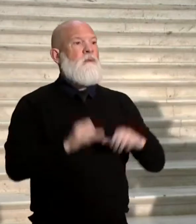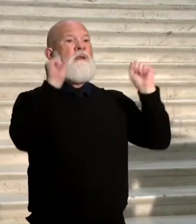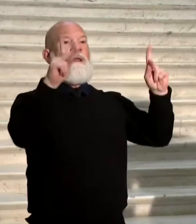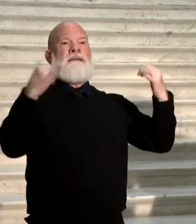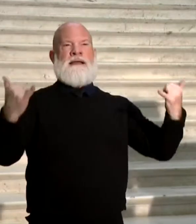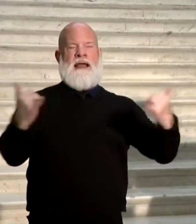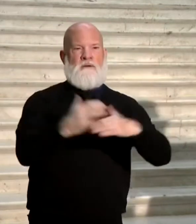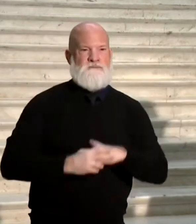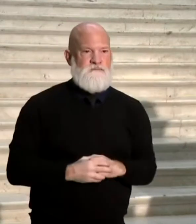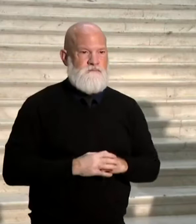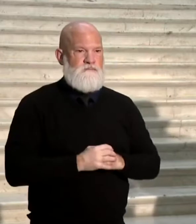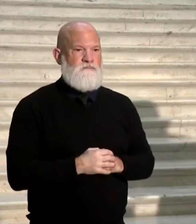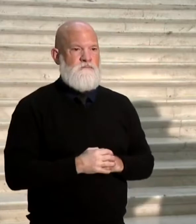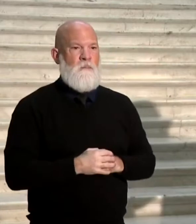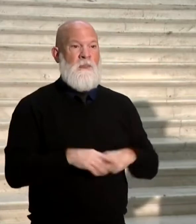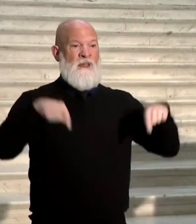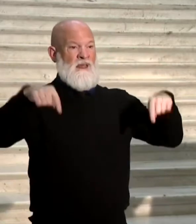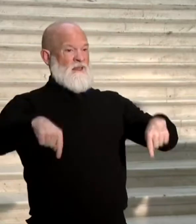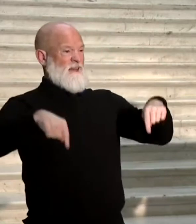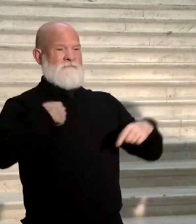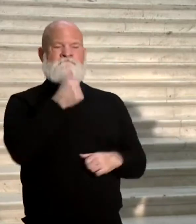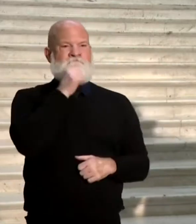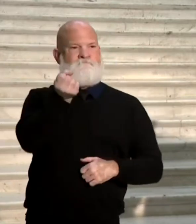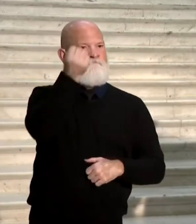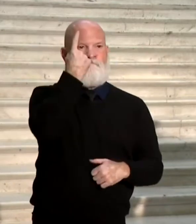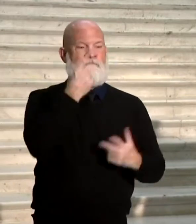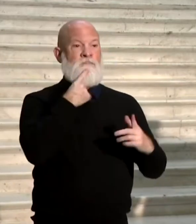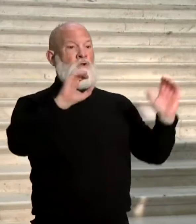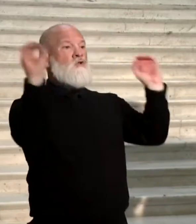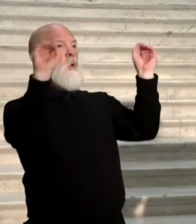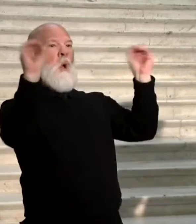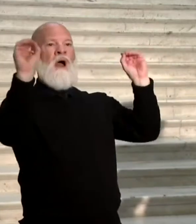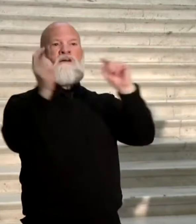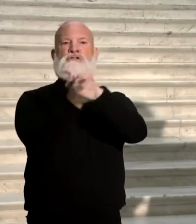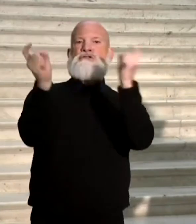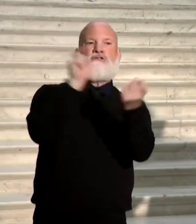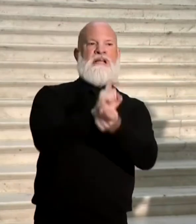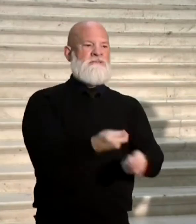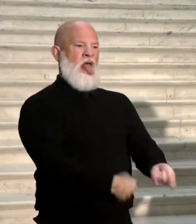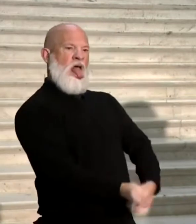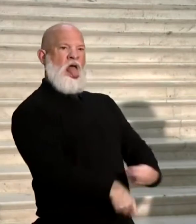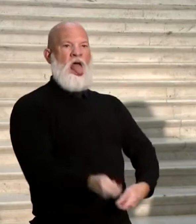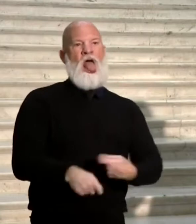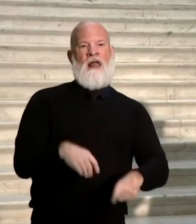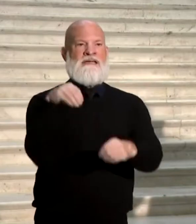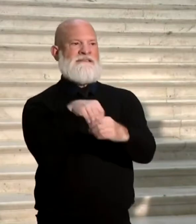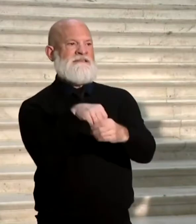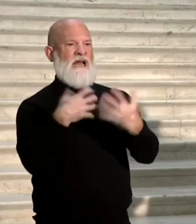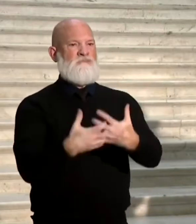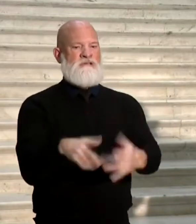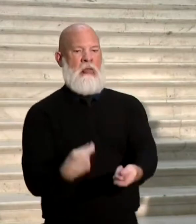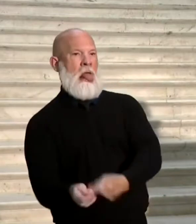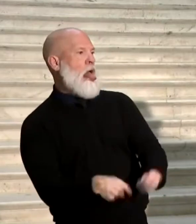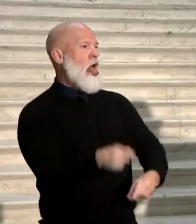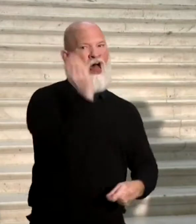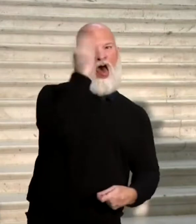This is one I don't fully understand. No one is changing parts or pieces out of Dominion voting machines. That's not a real thing.